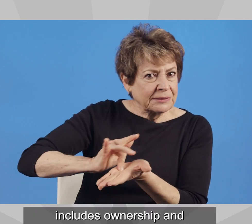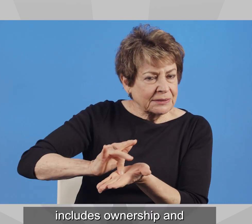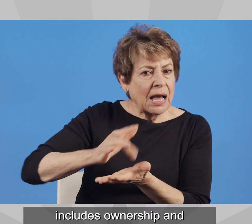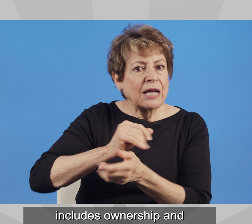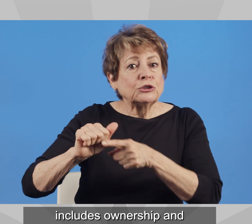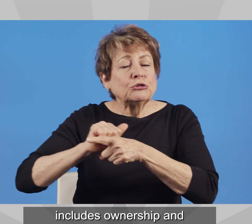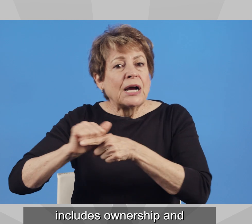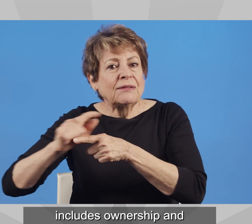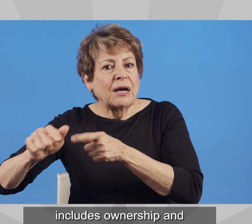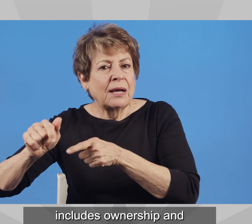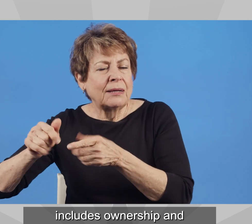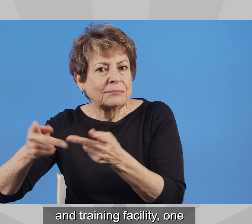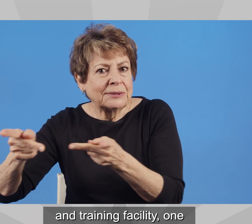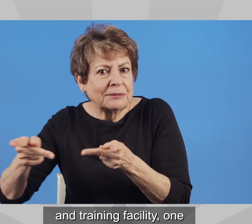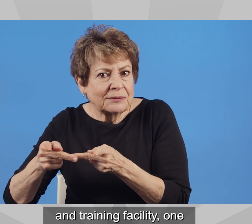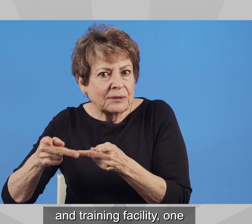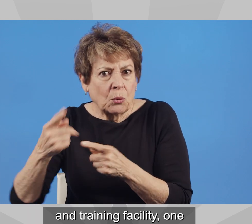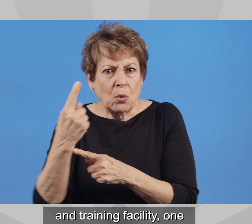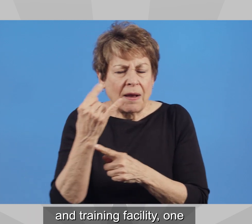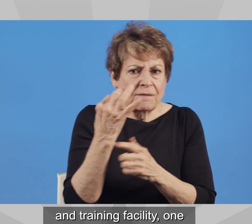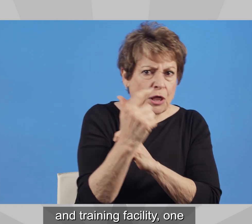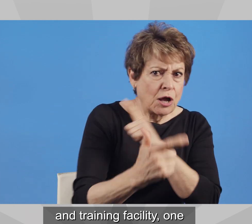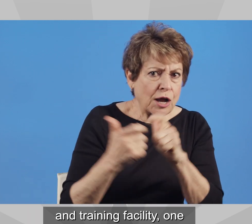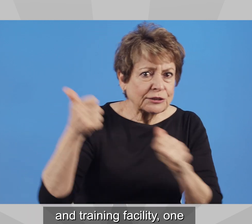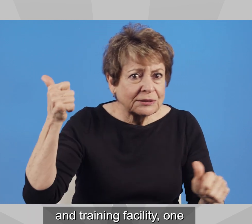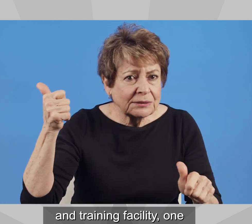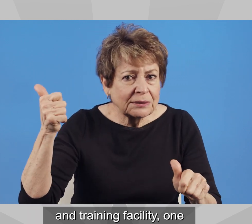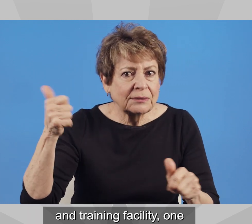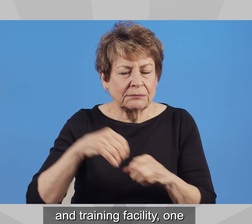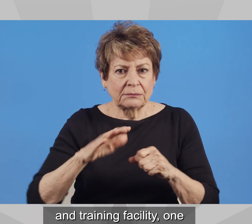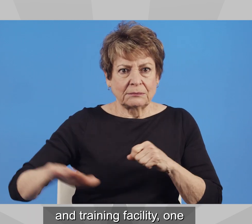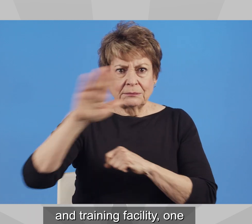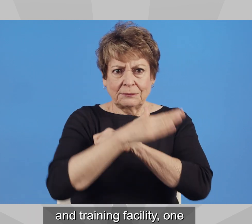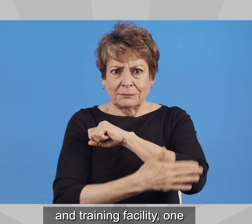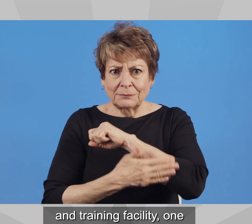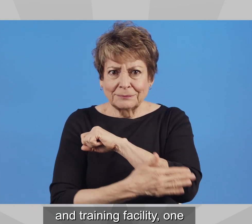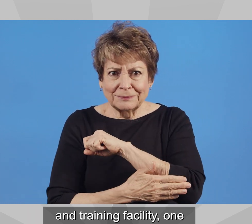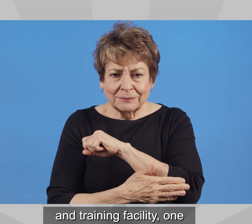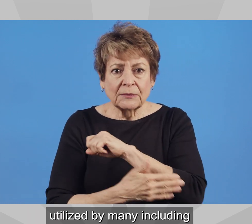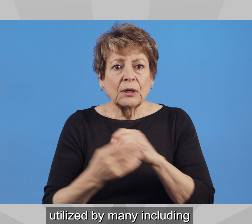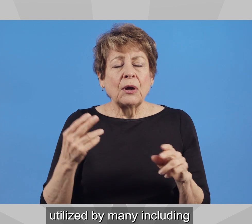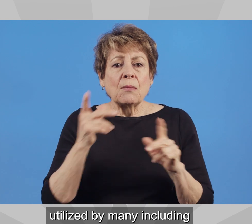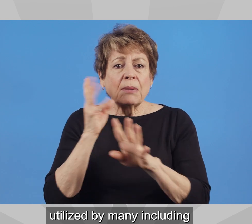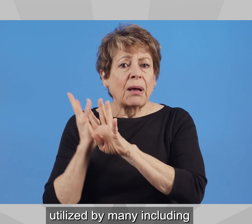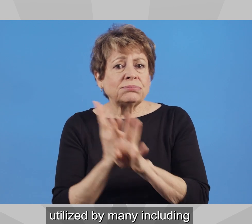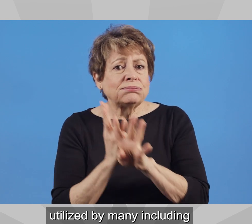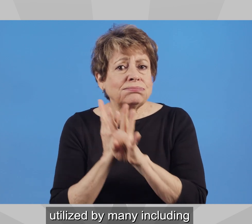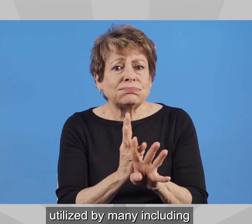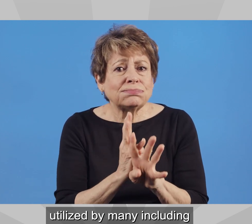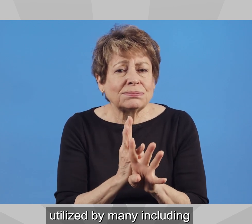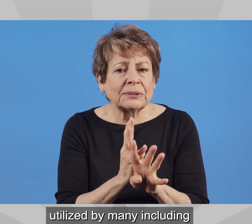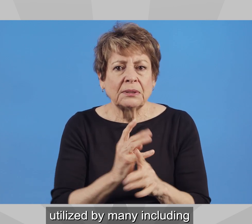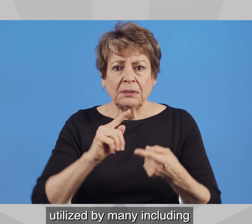and management of a sports medicine and training facility, one of the largest in the nation, utilized by